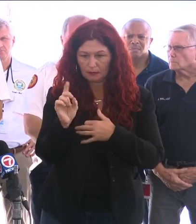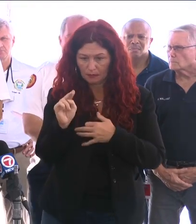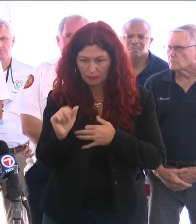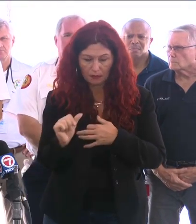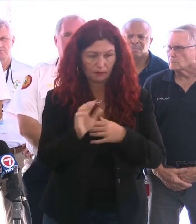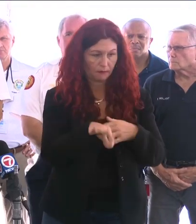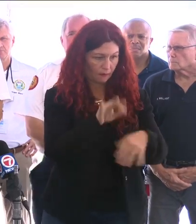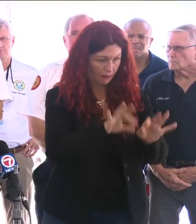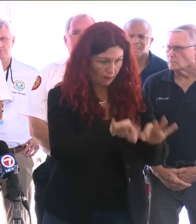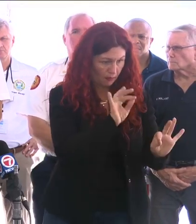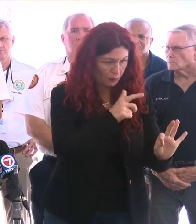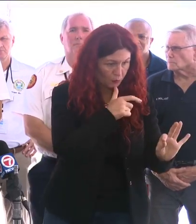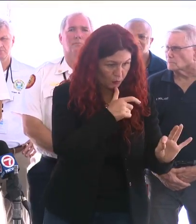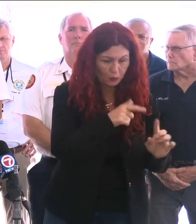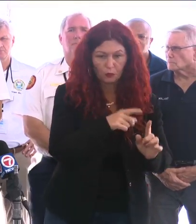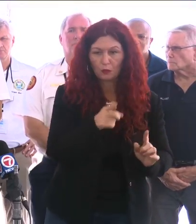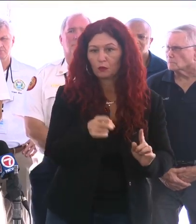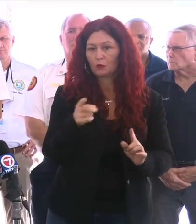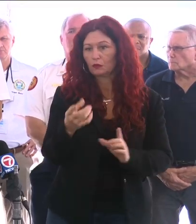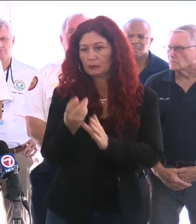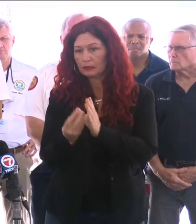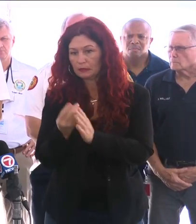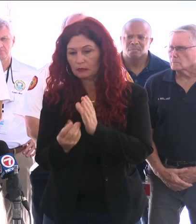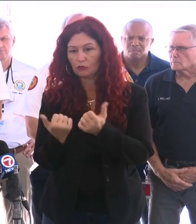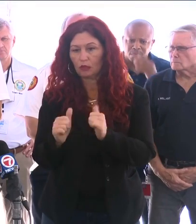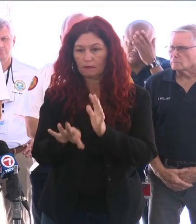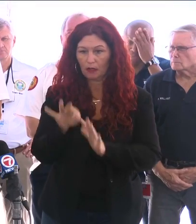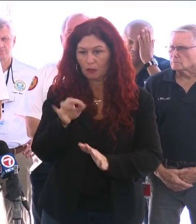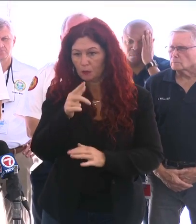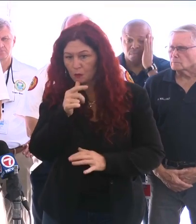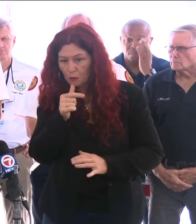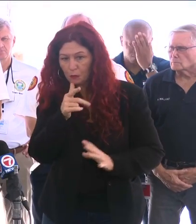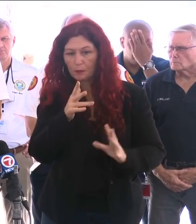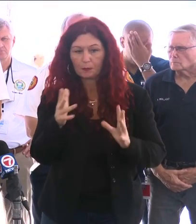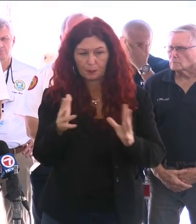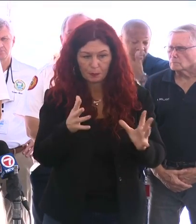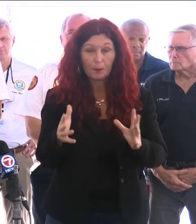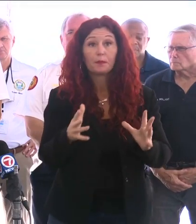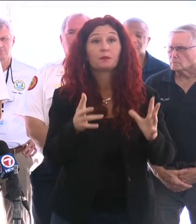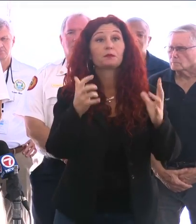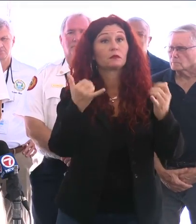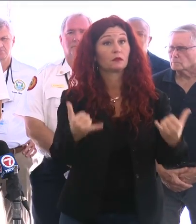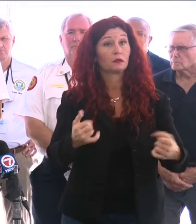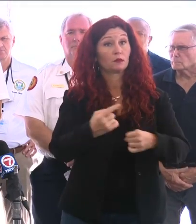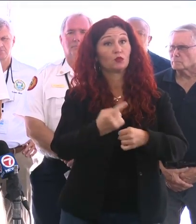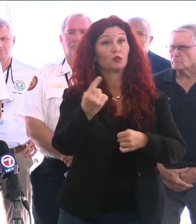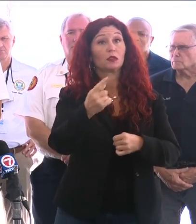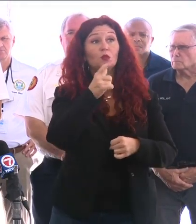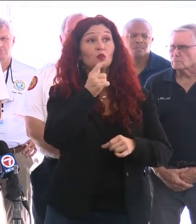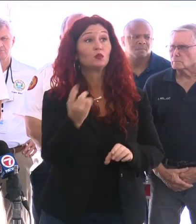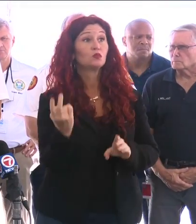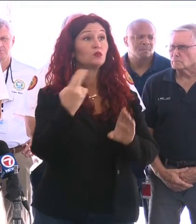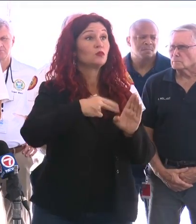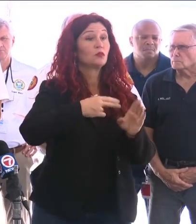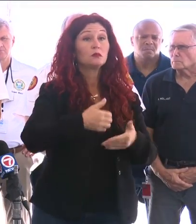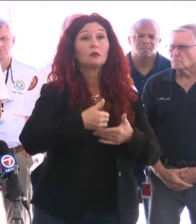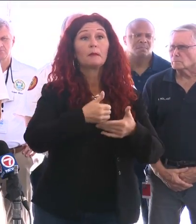Today, the Broward Medical Examiner's Office has come on site to assist us with personnel.